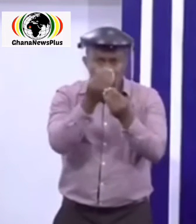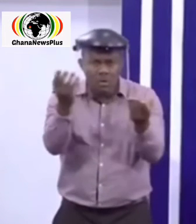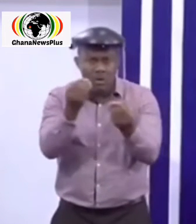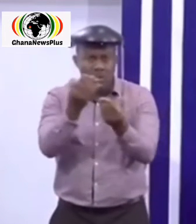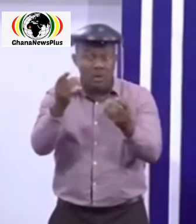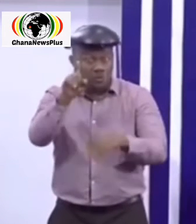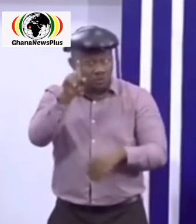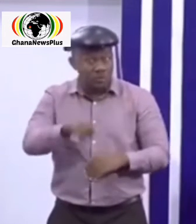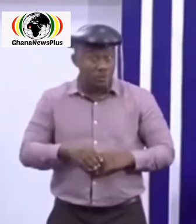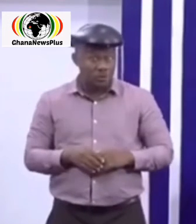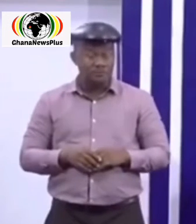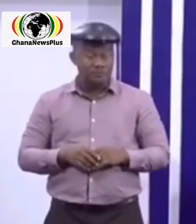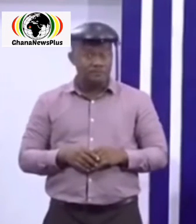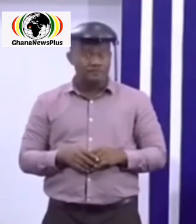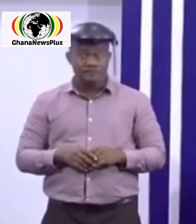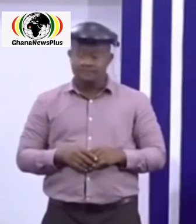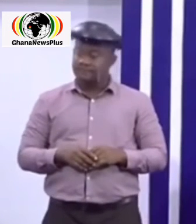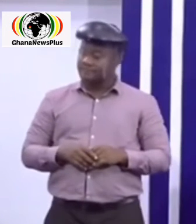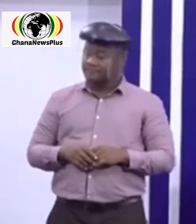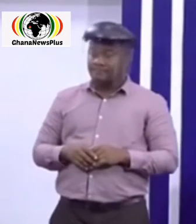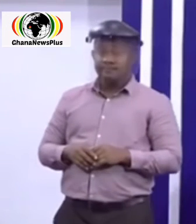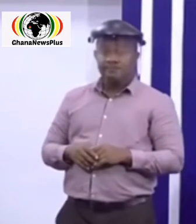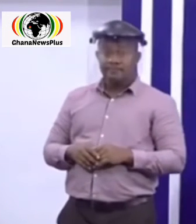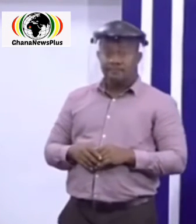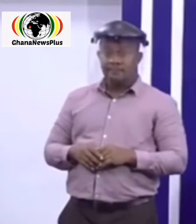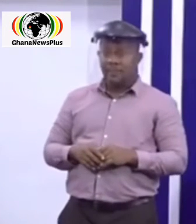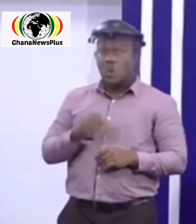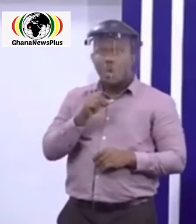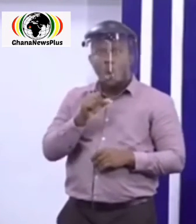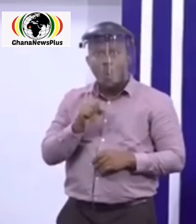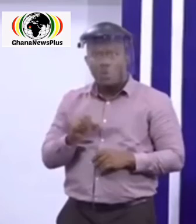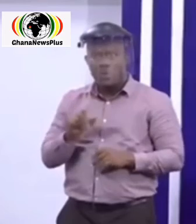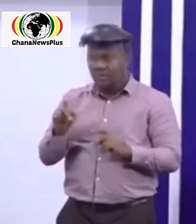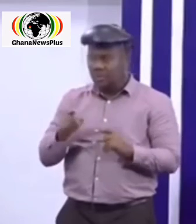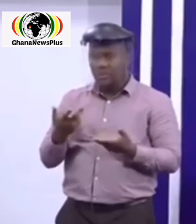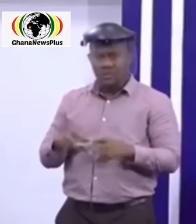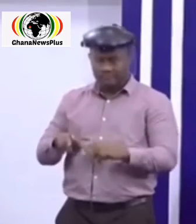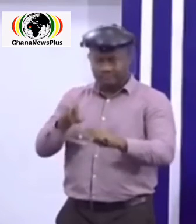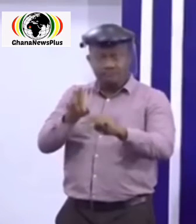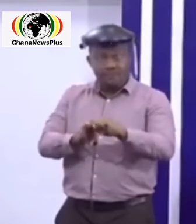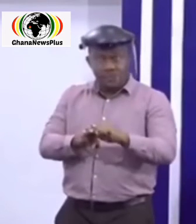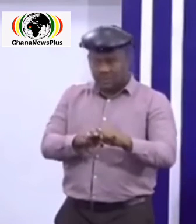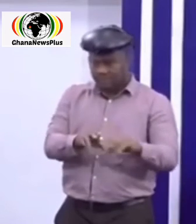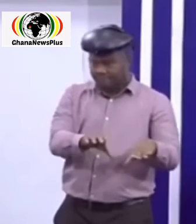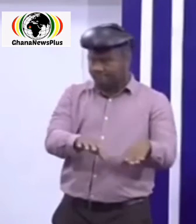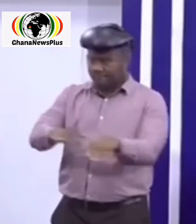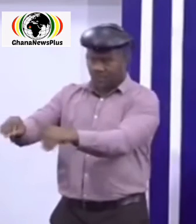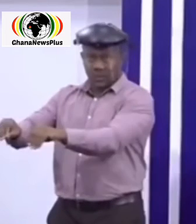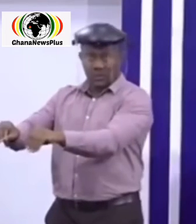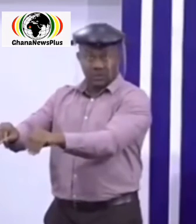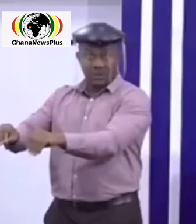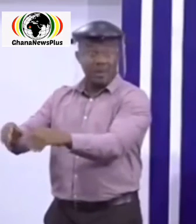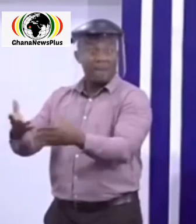provide separate seating areas for the age and for families that are together